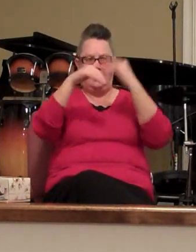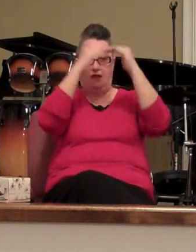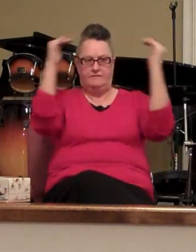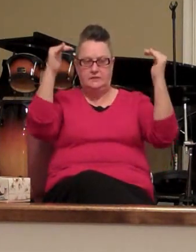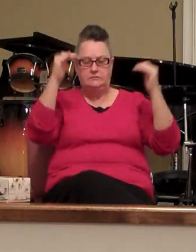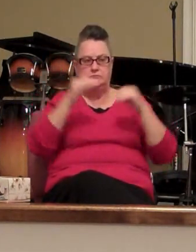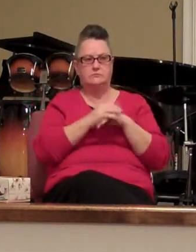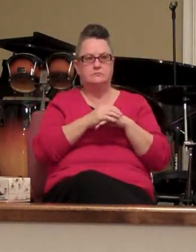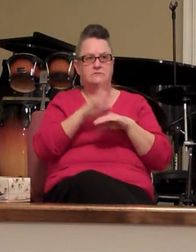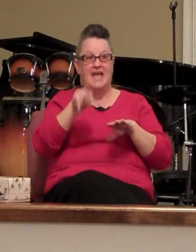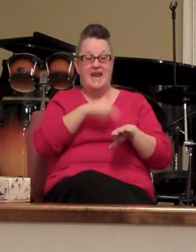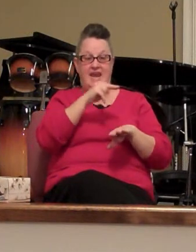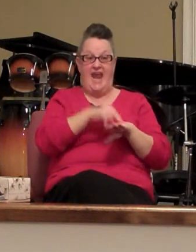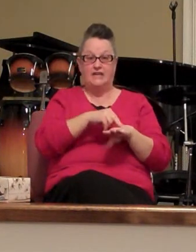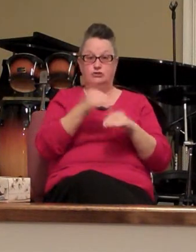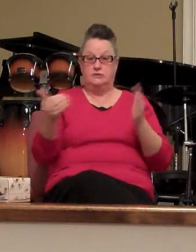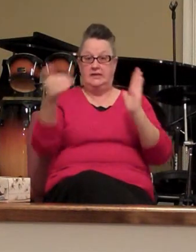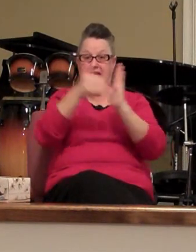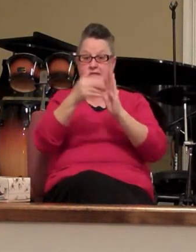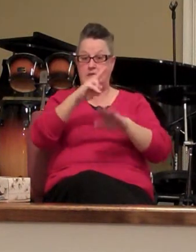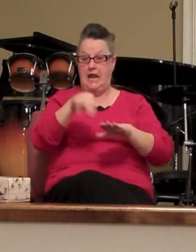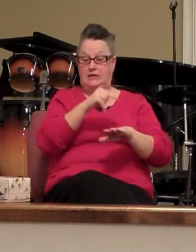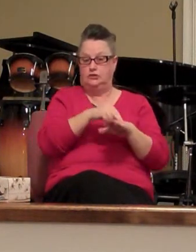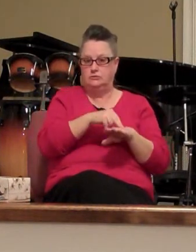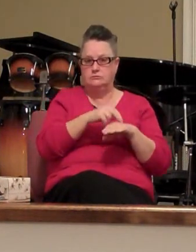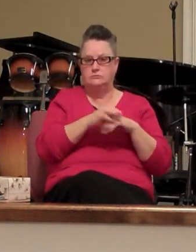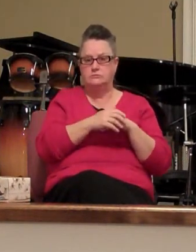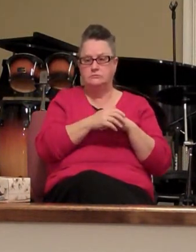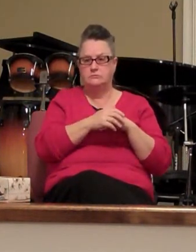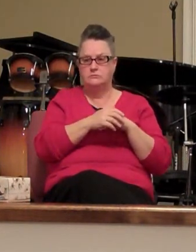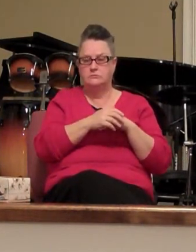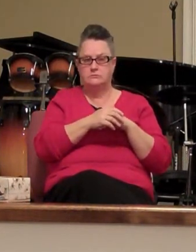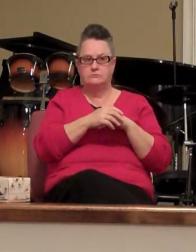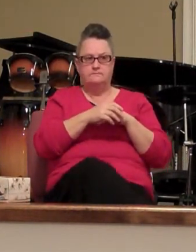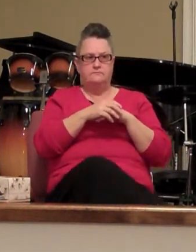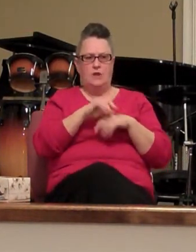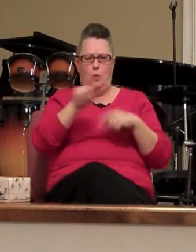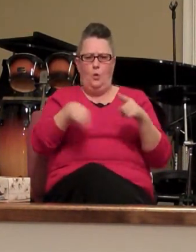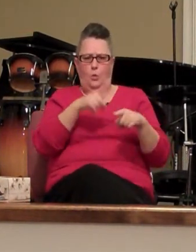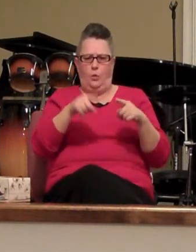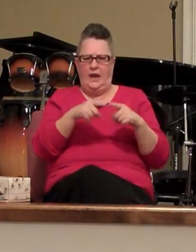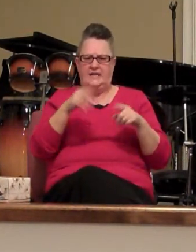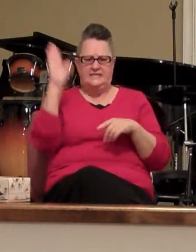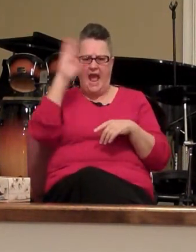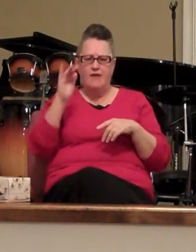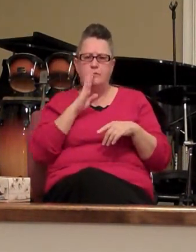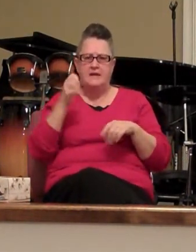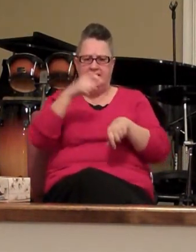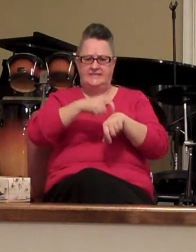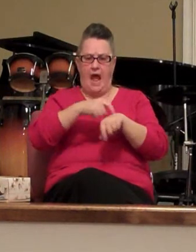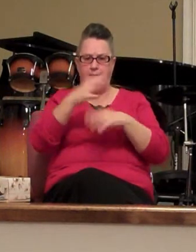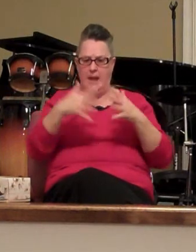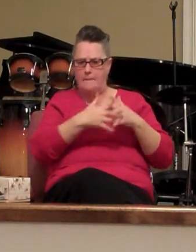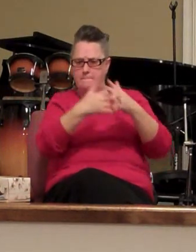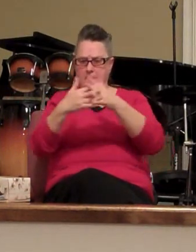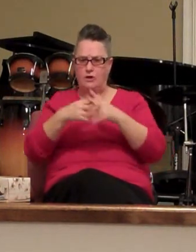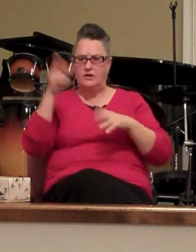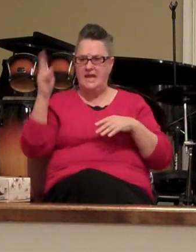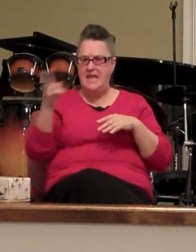nation against nation when has there ever been a time in American history or the history of